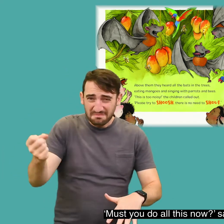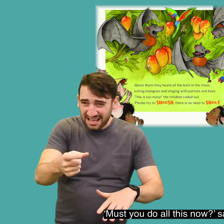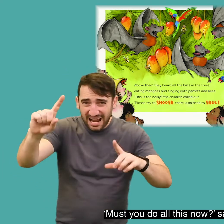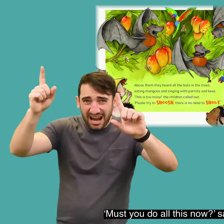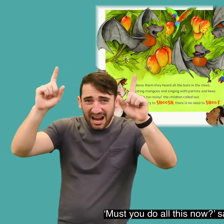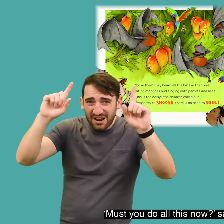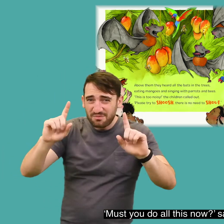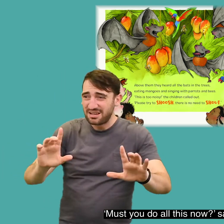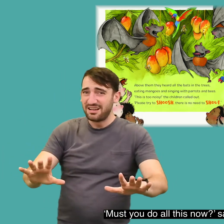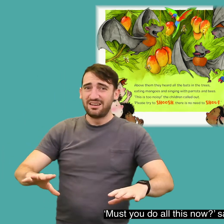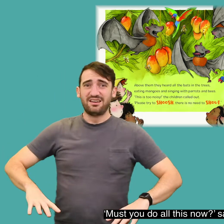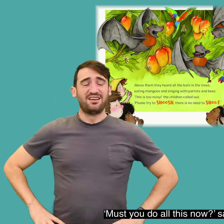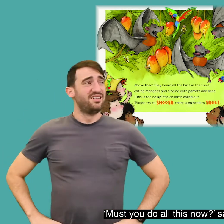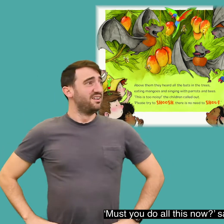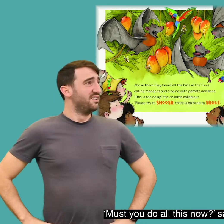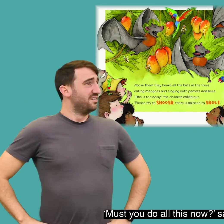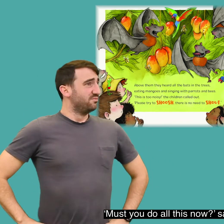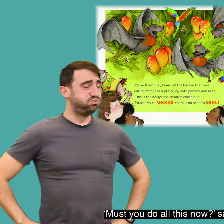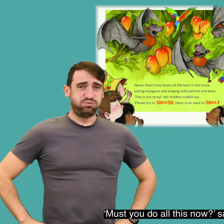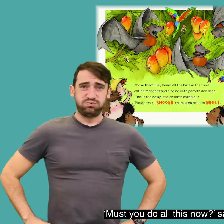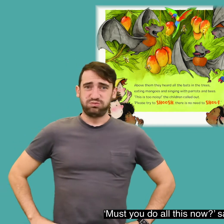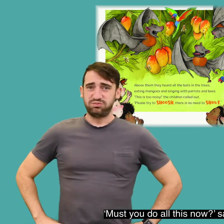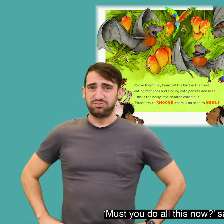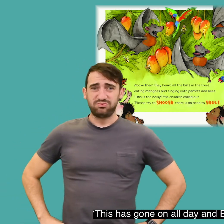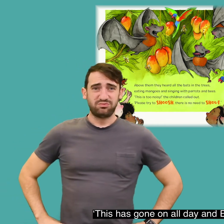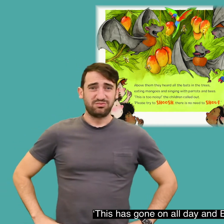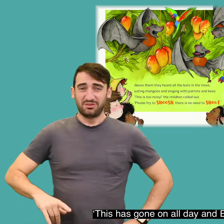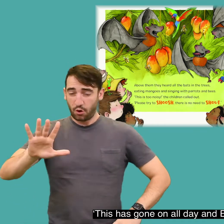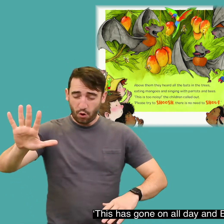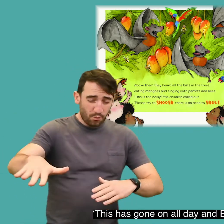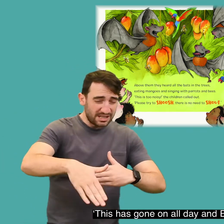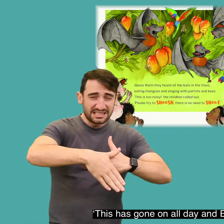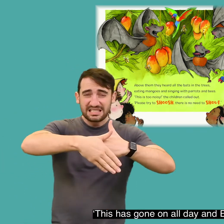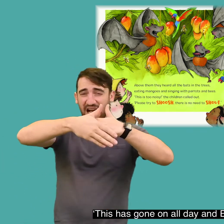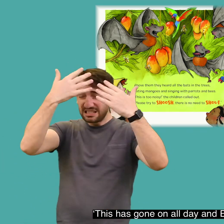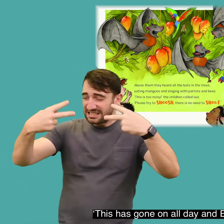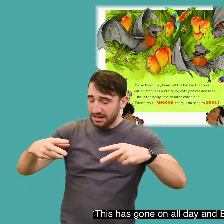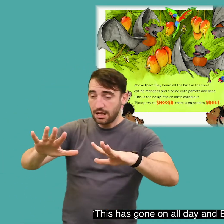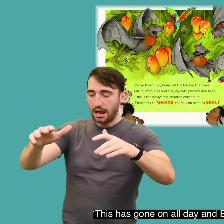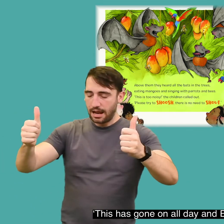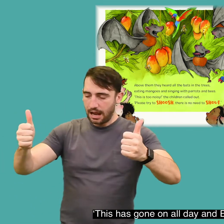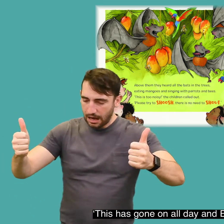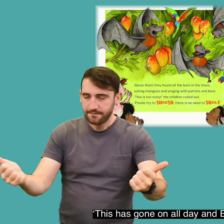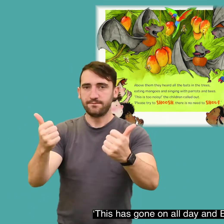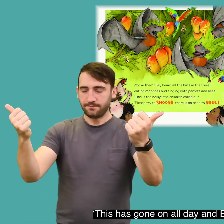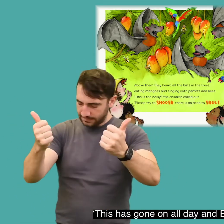Must you do all this now, said the kids in a huff. This has gone on all day and enough is enough.